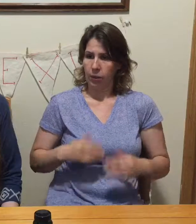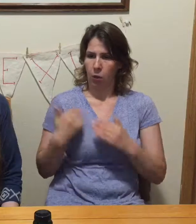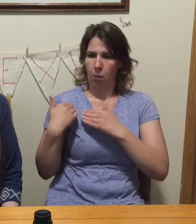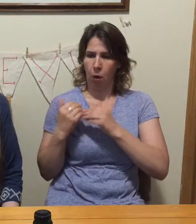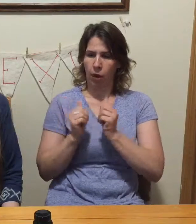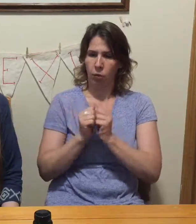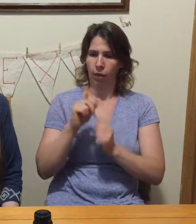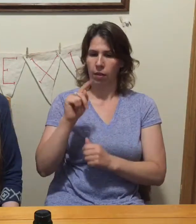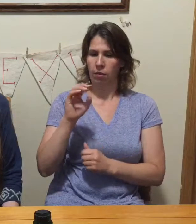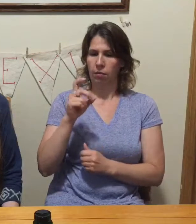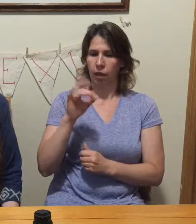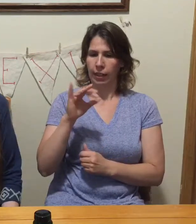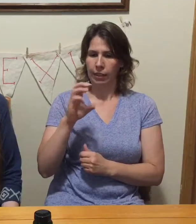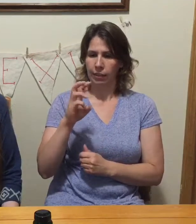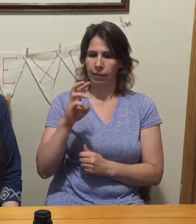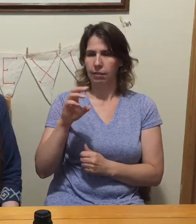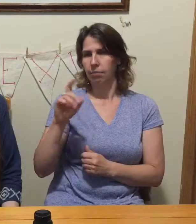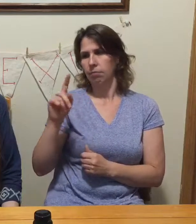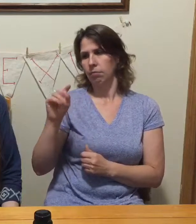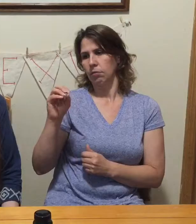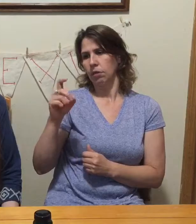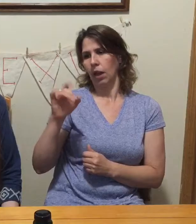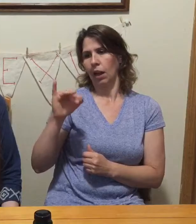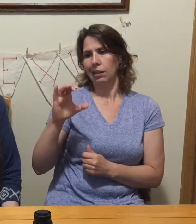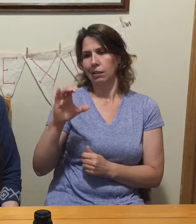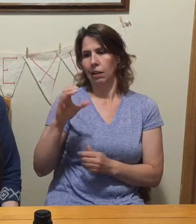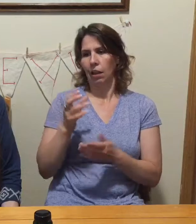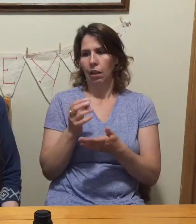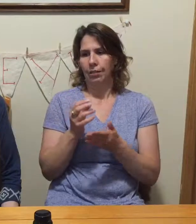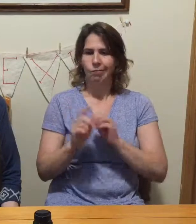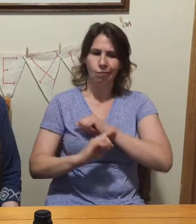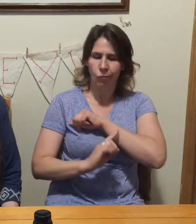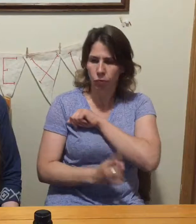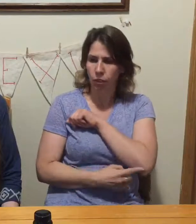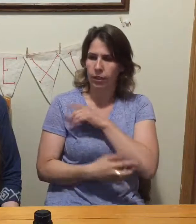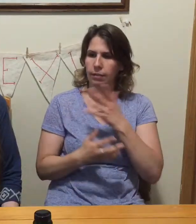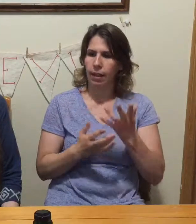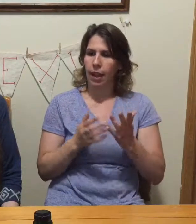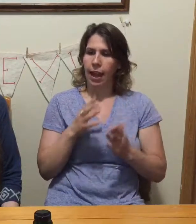BioCleanse contains a specially formulated magnesium compound